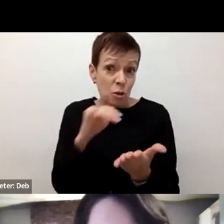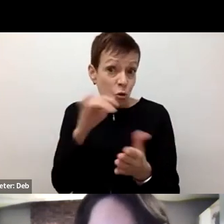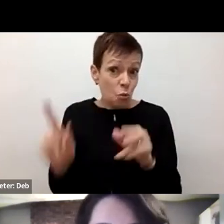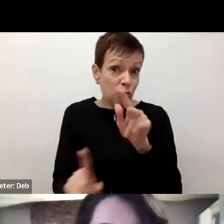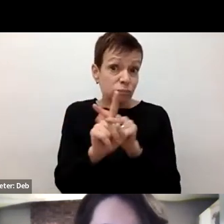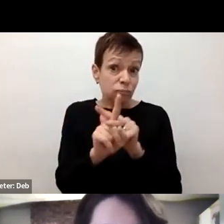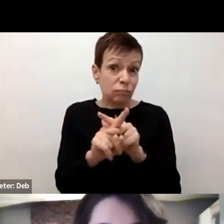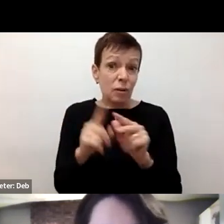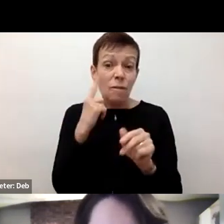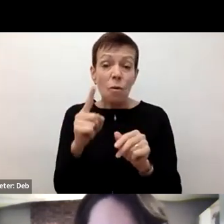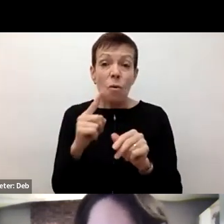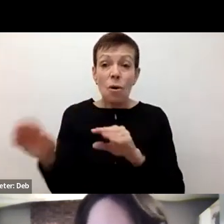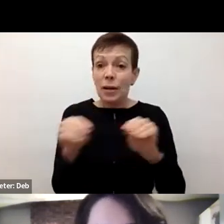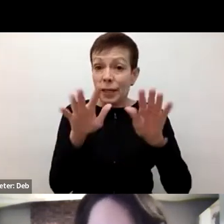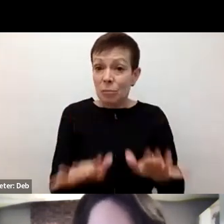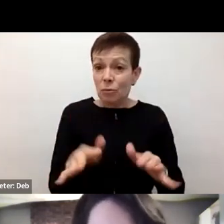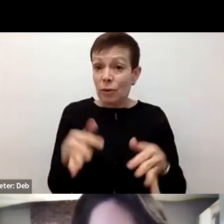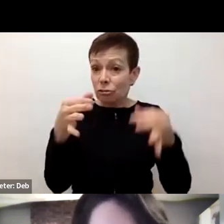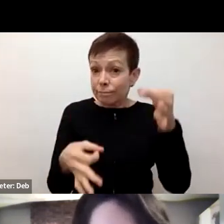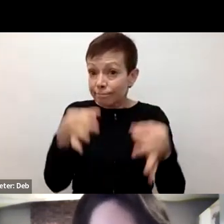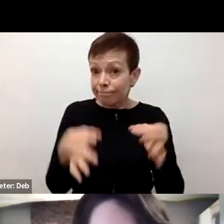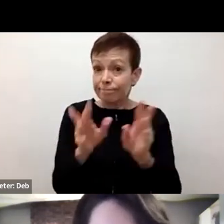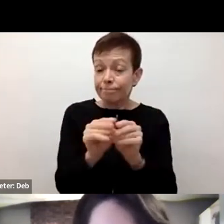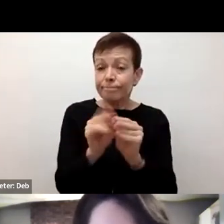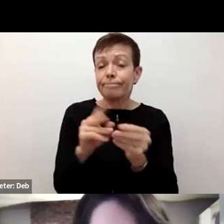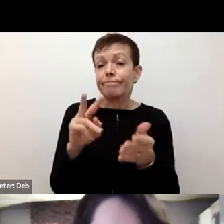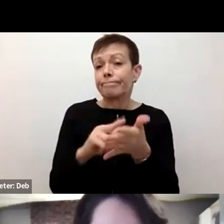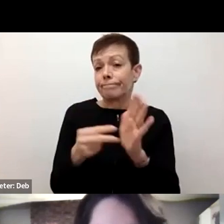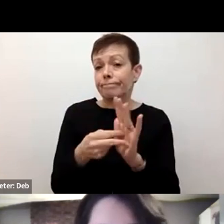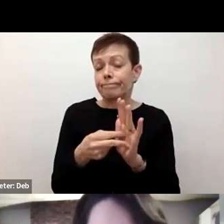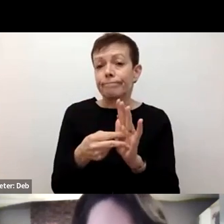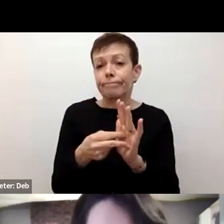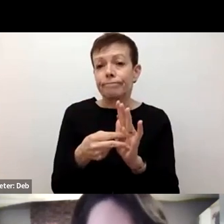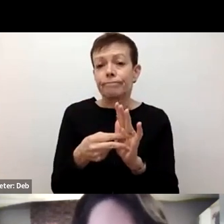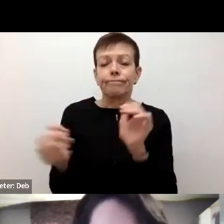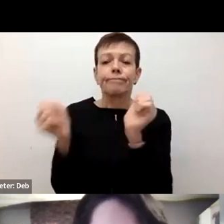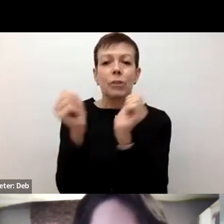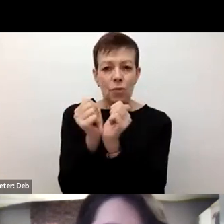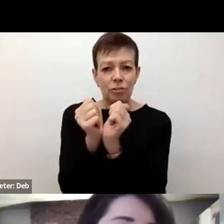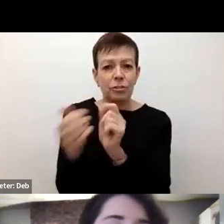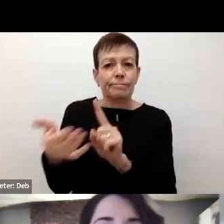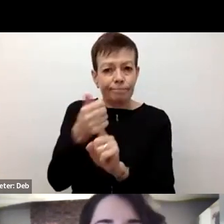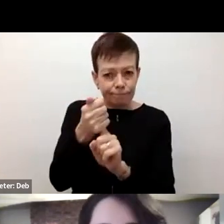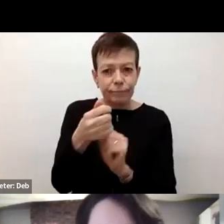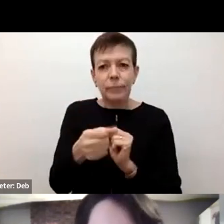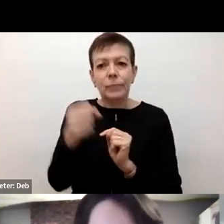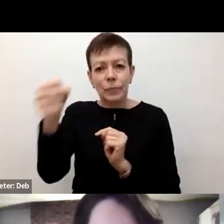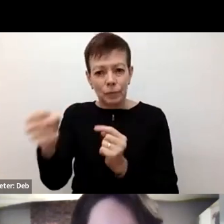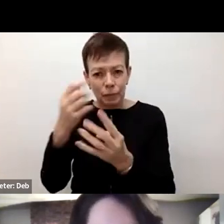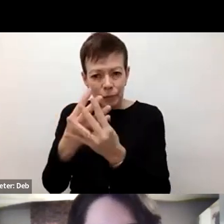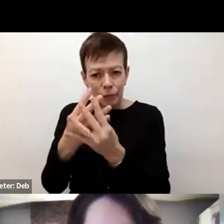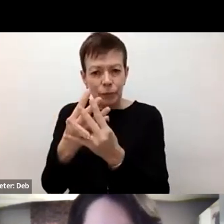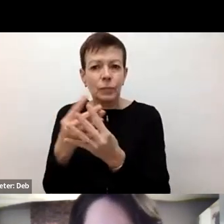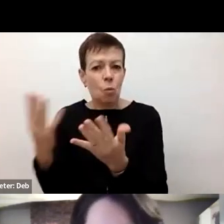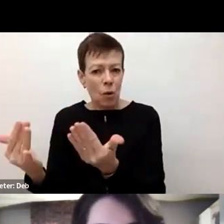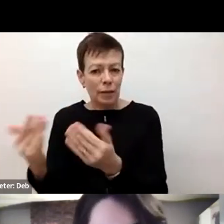proceeding or, or a hearing. And therefore there are grounds to, to arrest and detain you. So those are, you know,